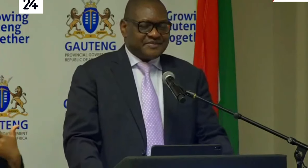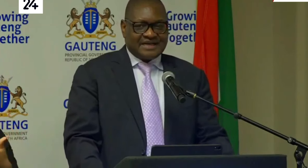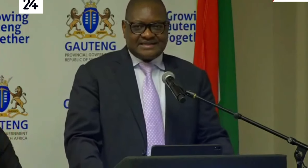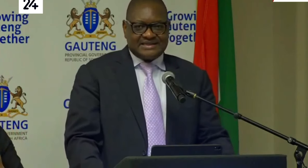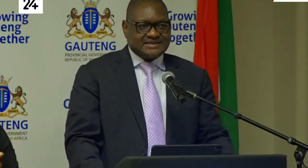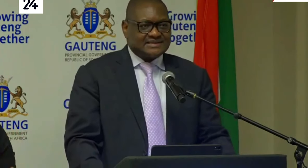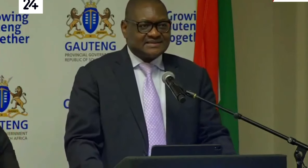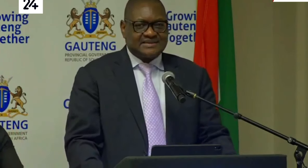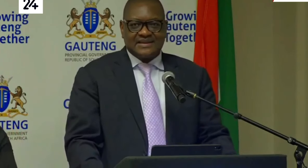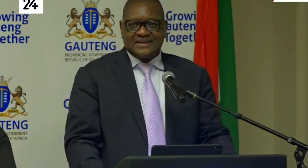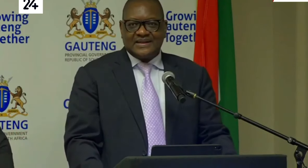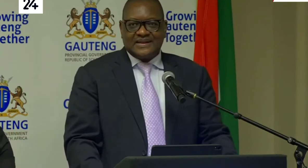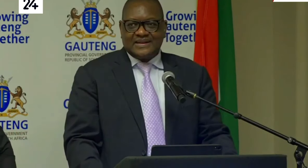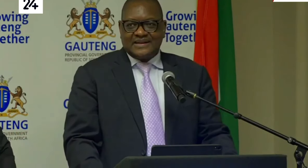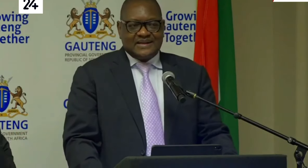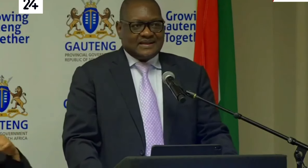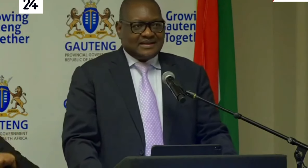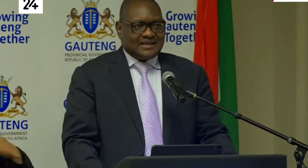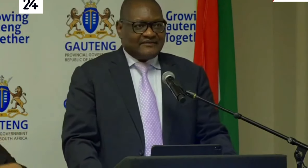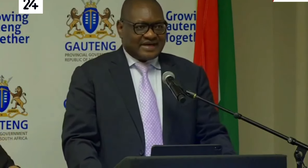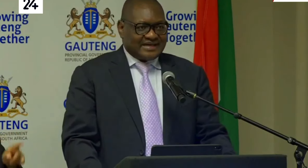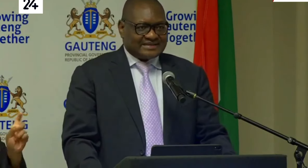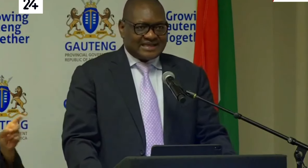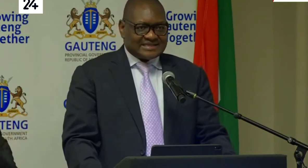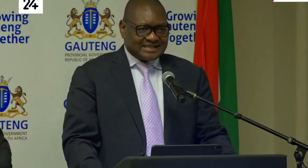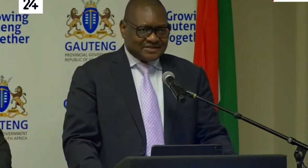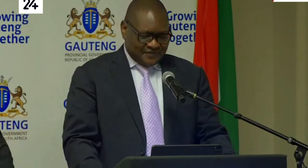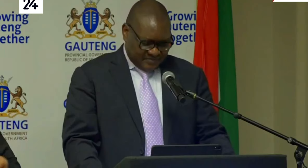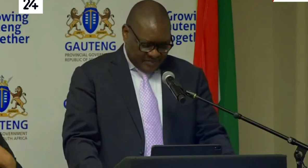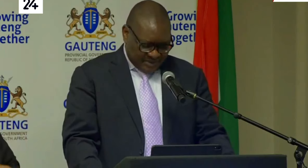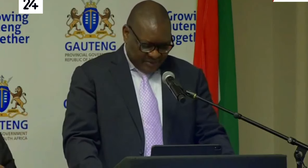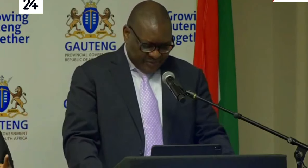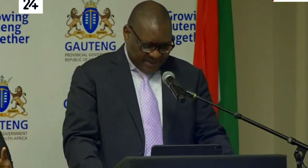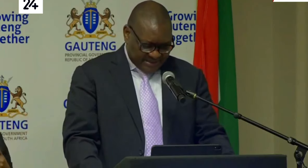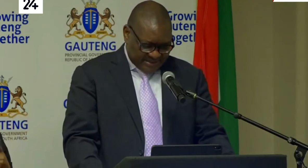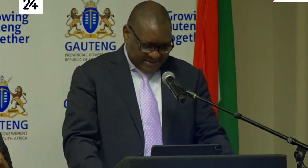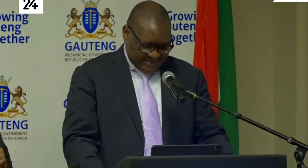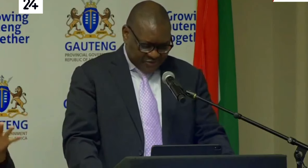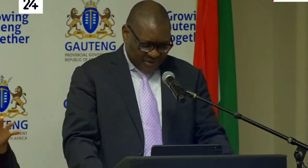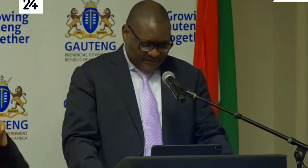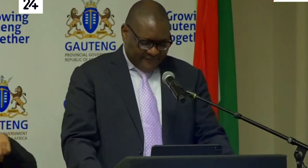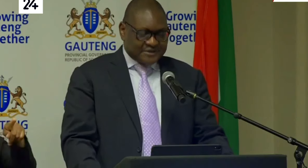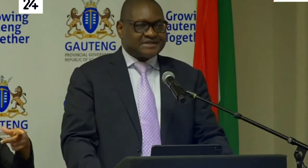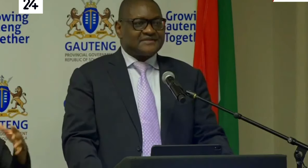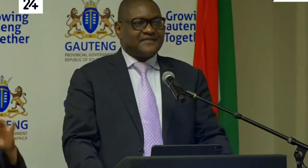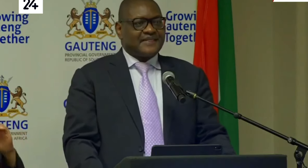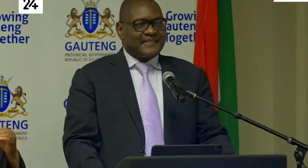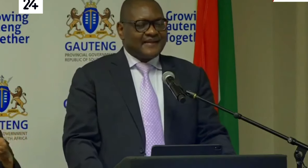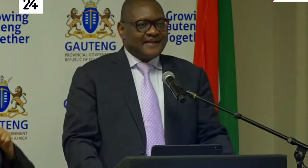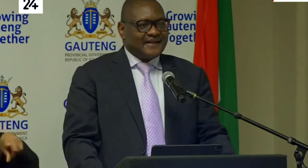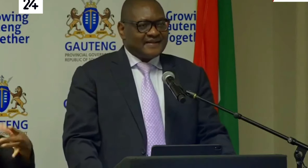municipalities communities and various sectors of the population to enforce